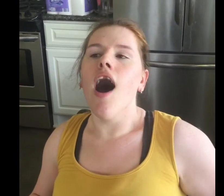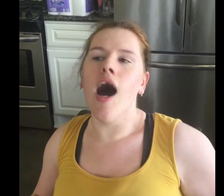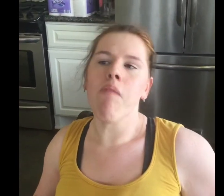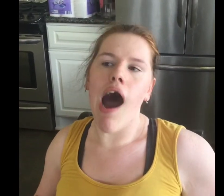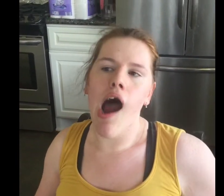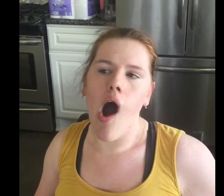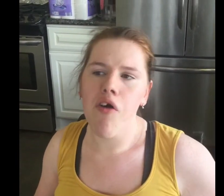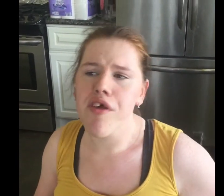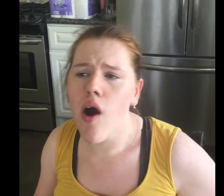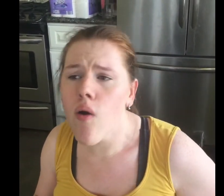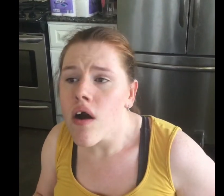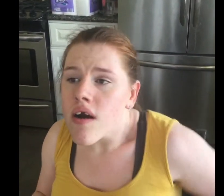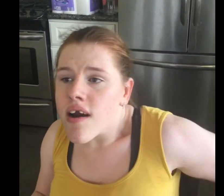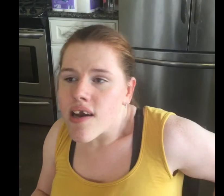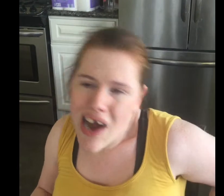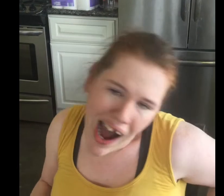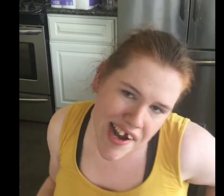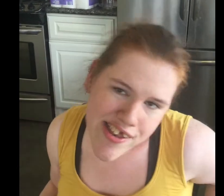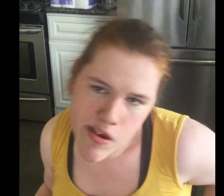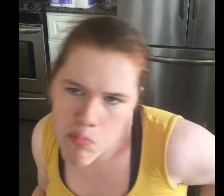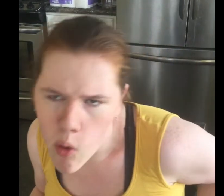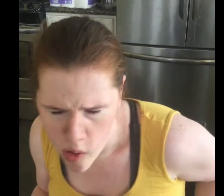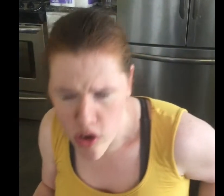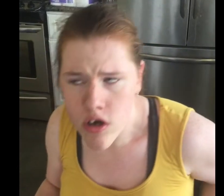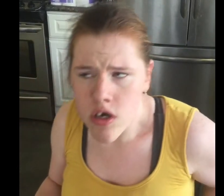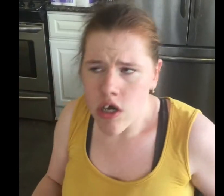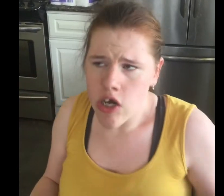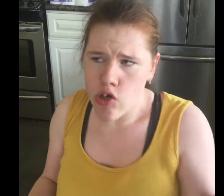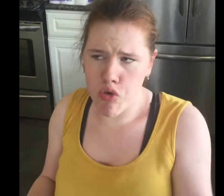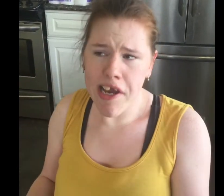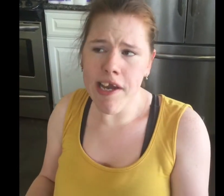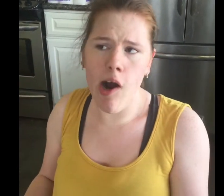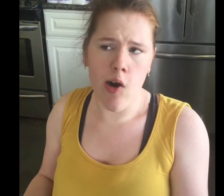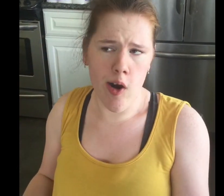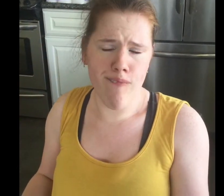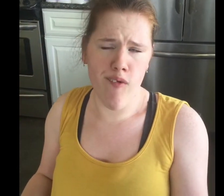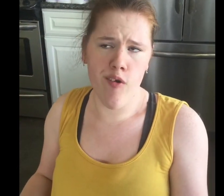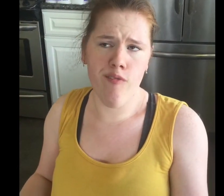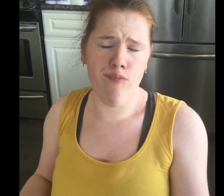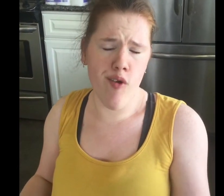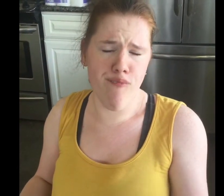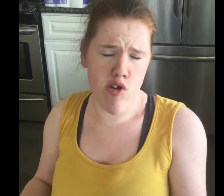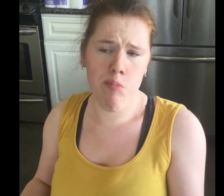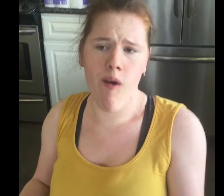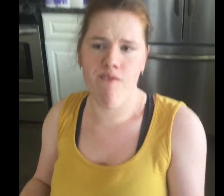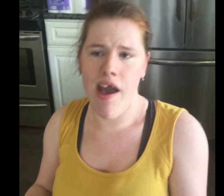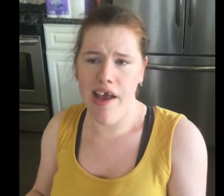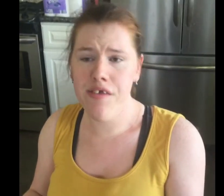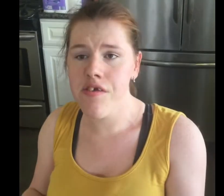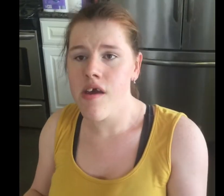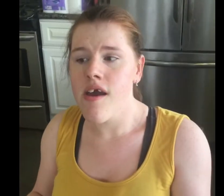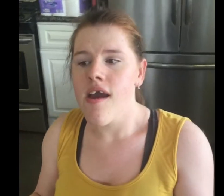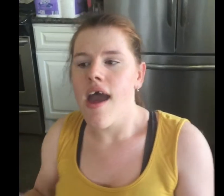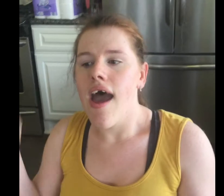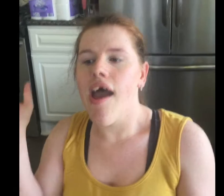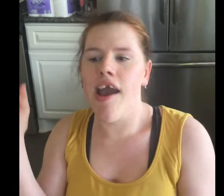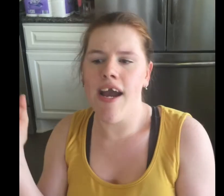I also got some more Greek yogurt for fruit parfaits and